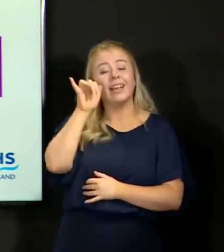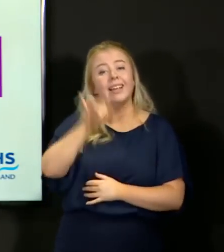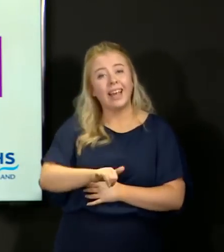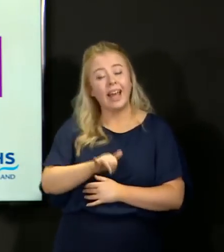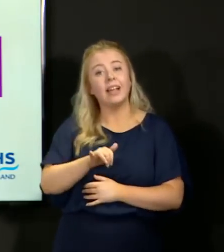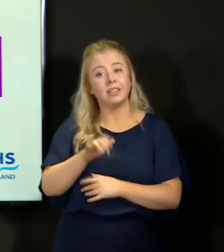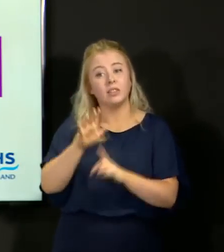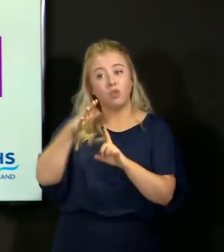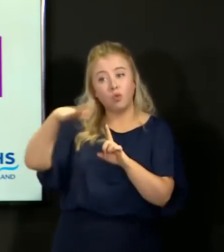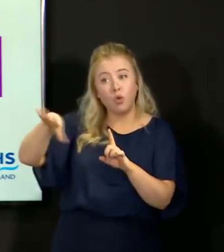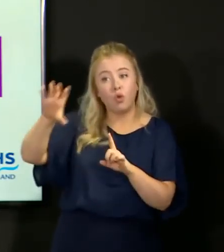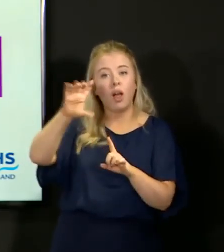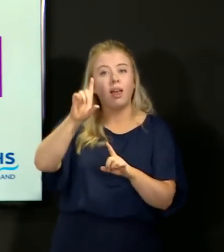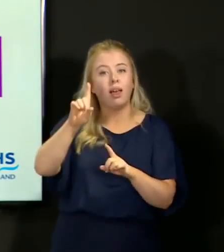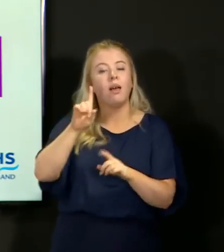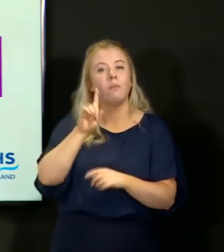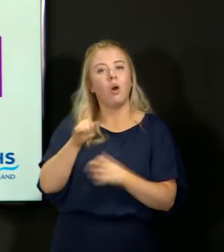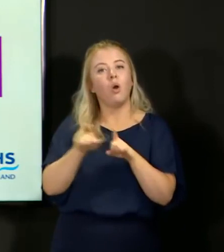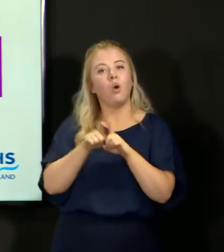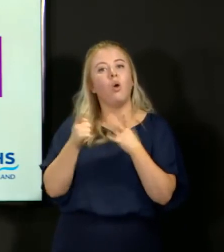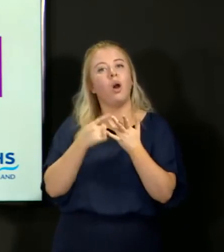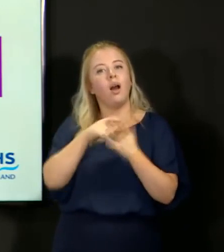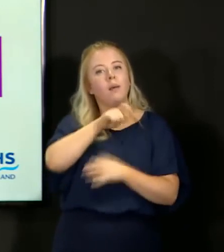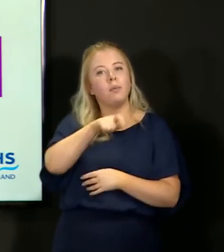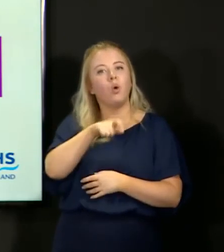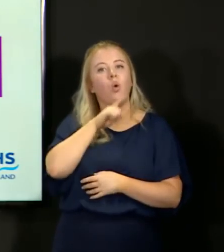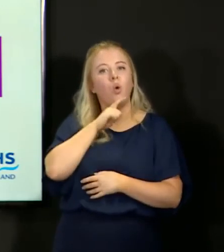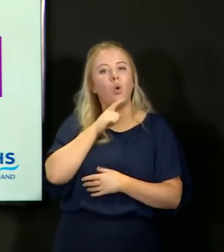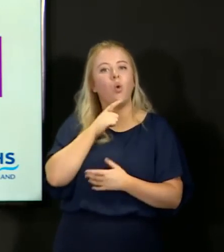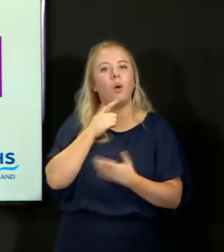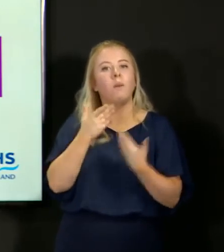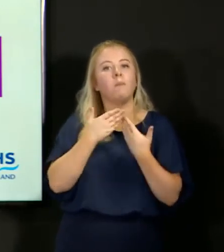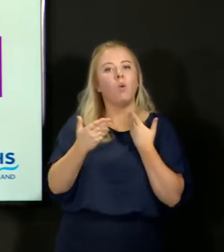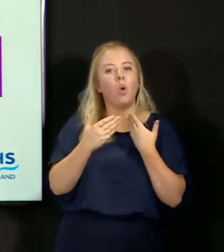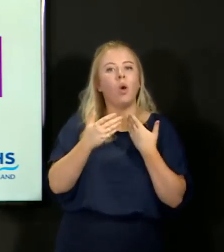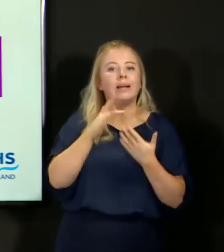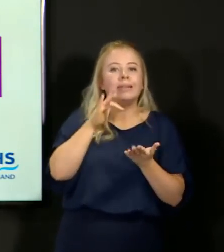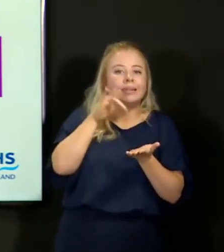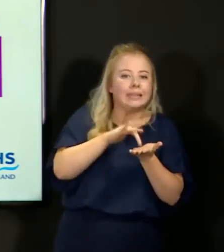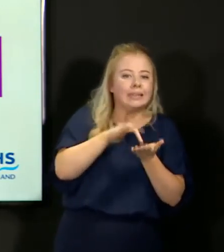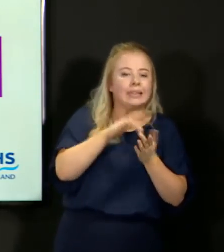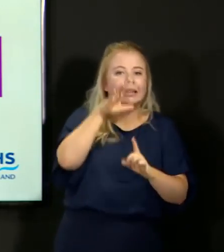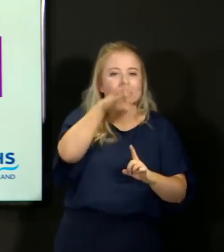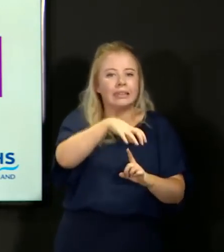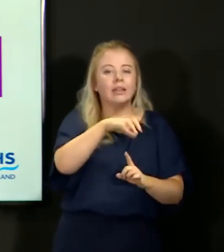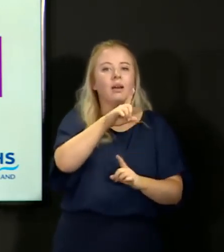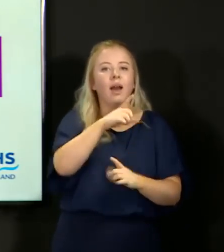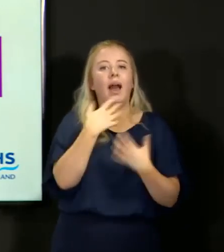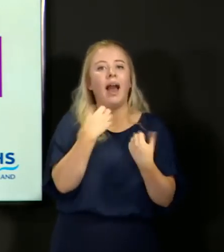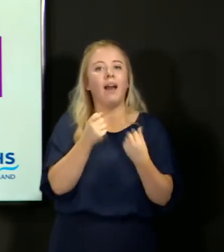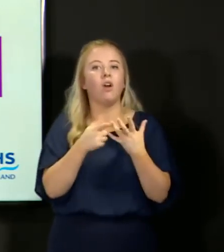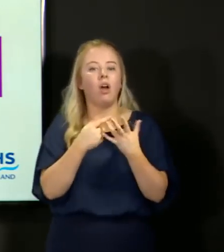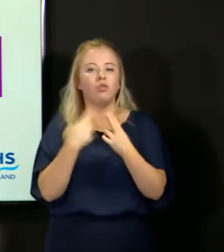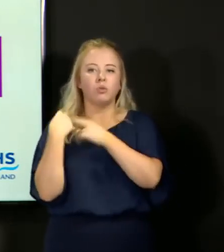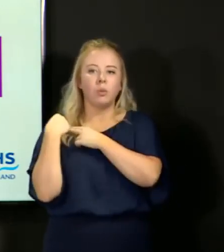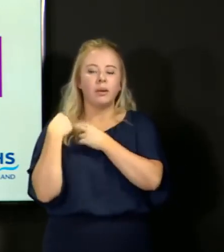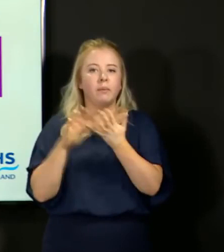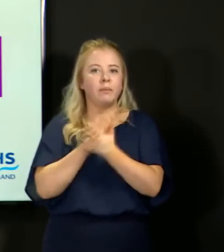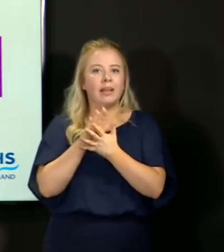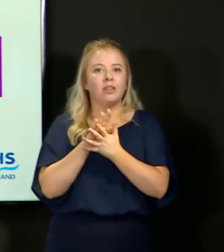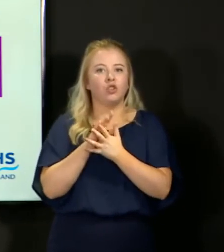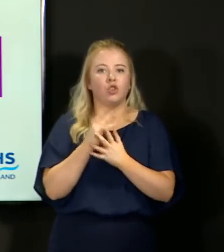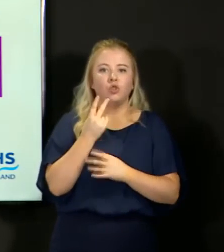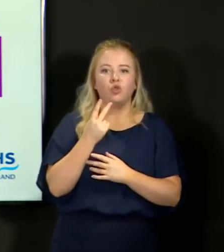and rural but we'll also have other people who live in more urban areas where they have other responsibilities and it may be two or three buses so